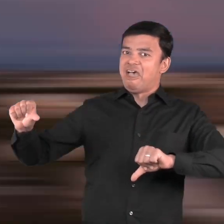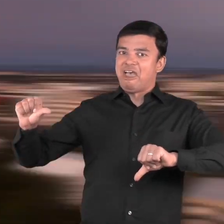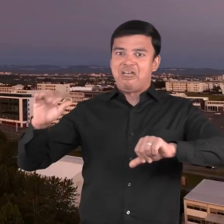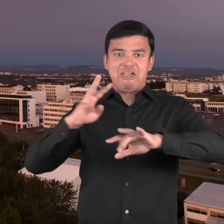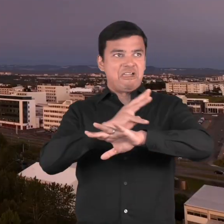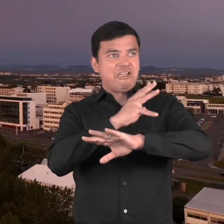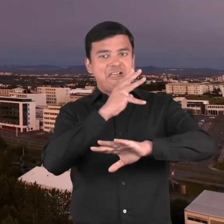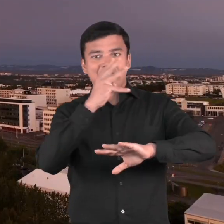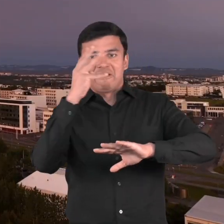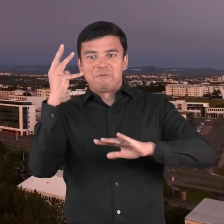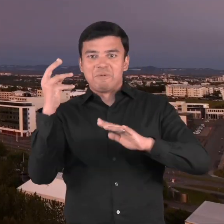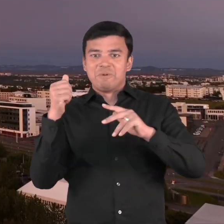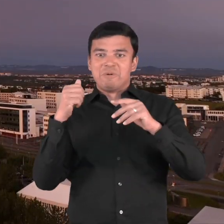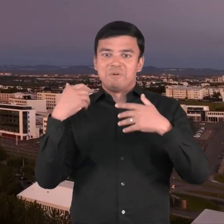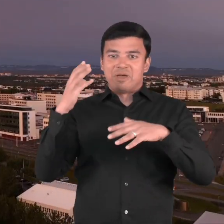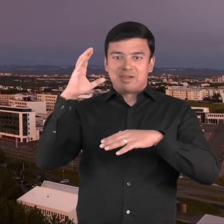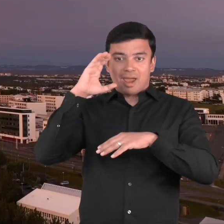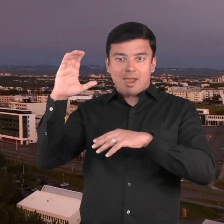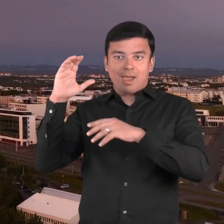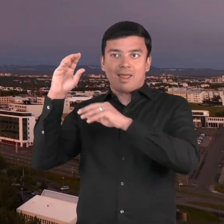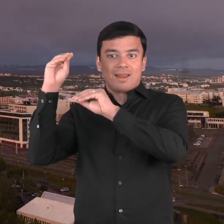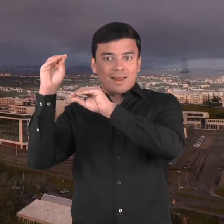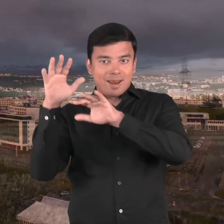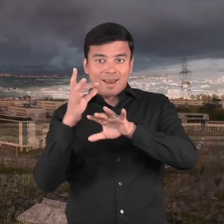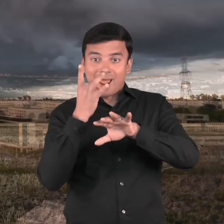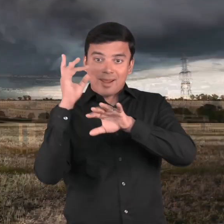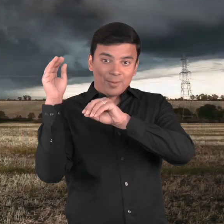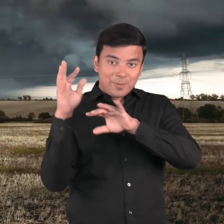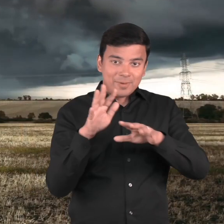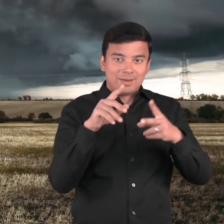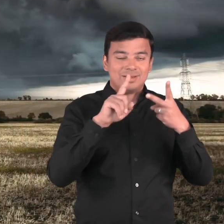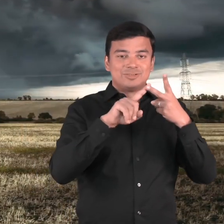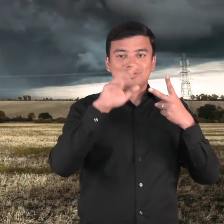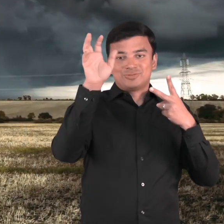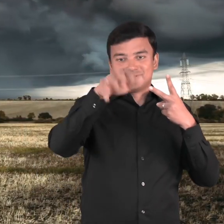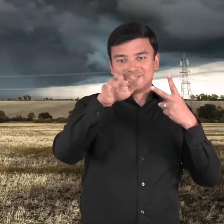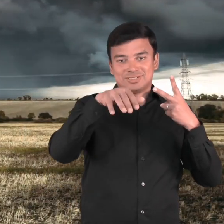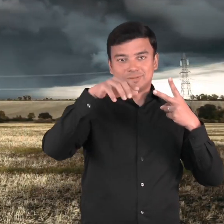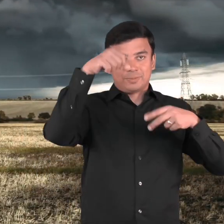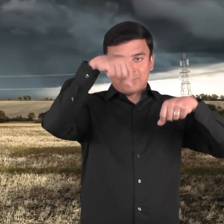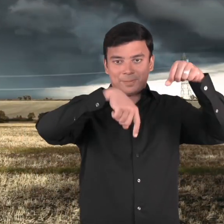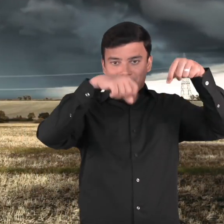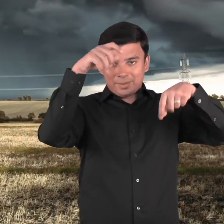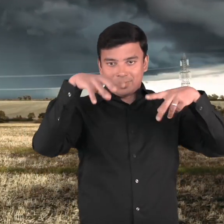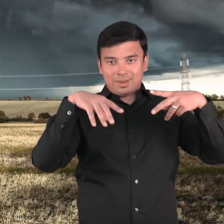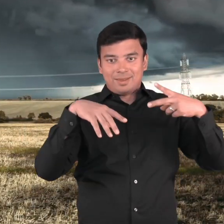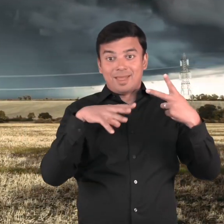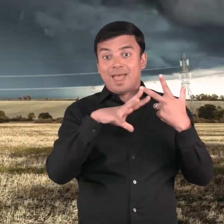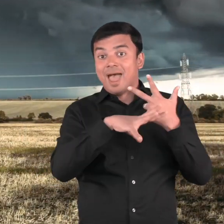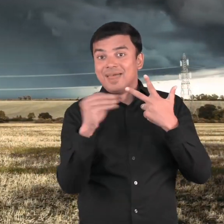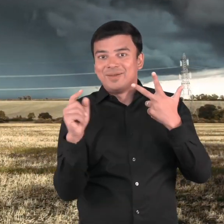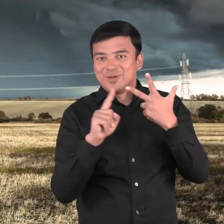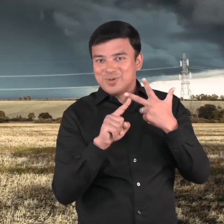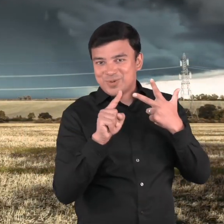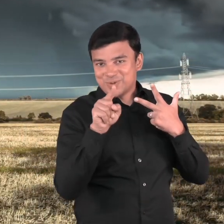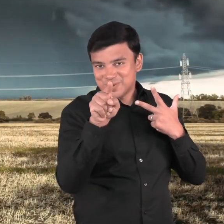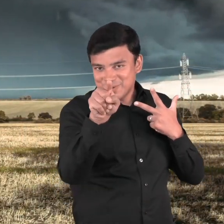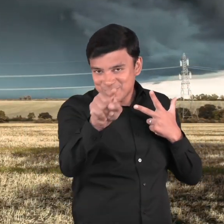raindrops, and you. The next time you go outside after a rainstorm, see if you can